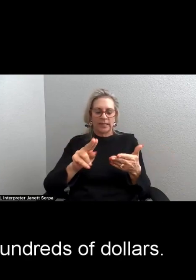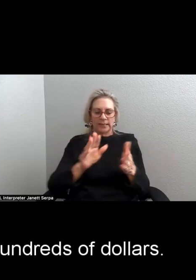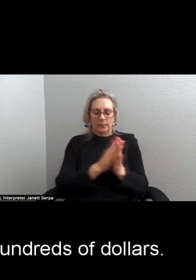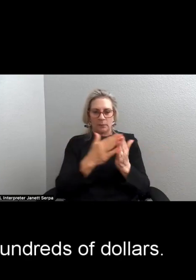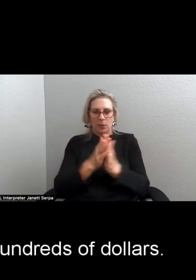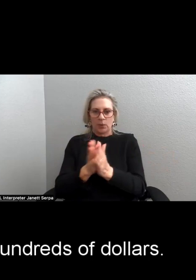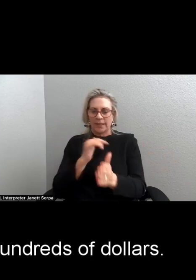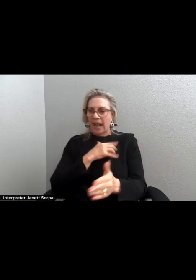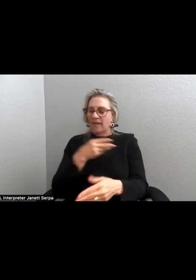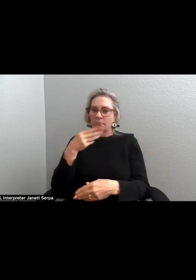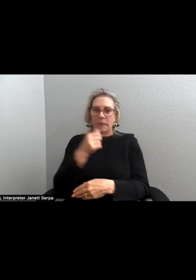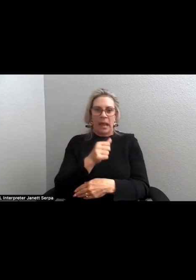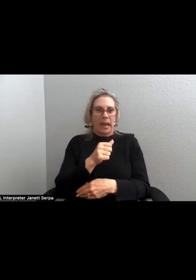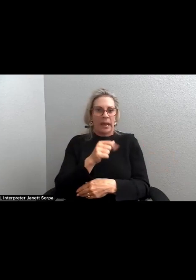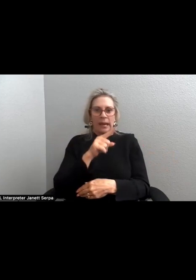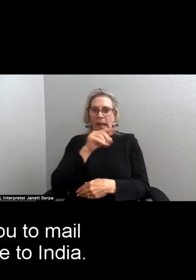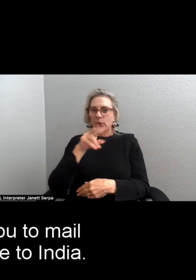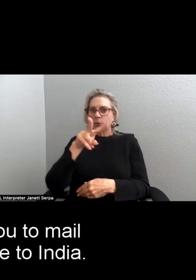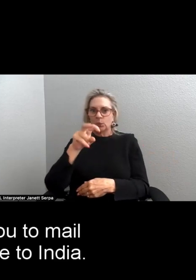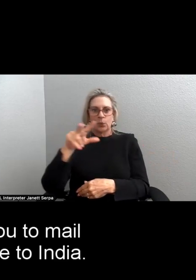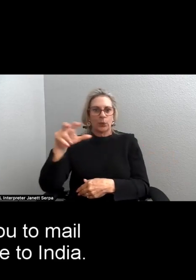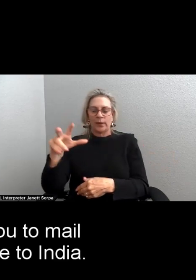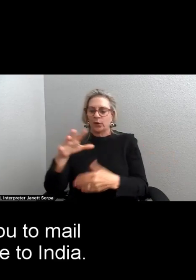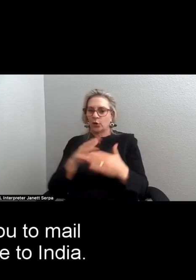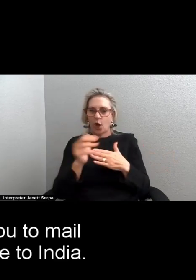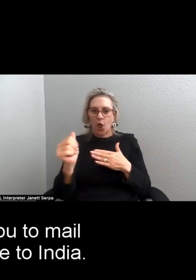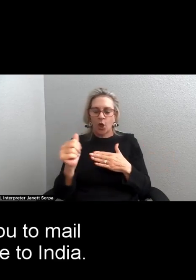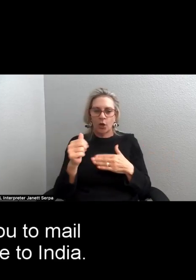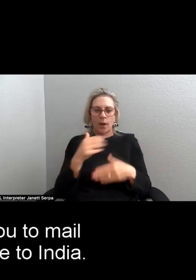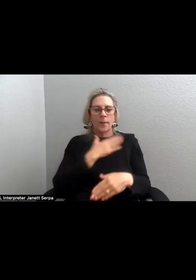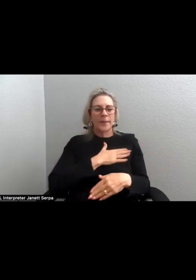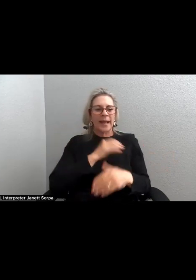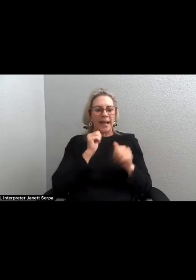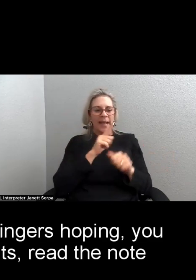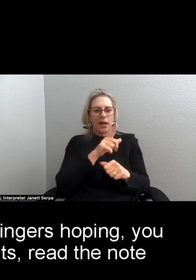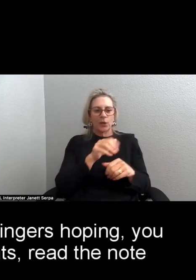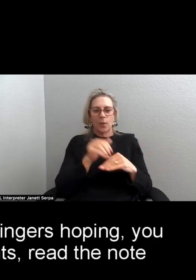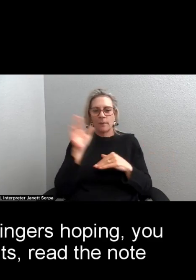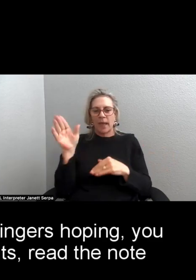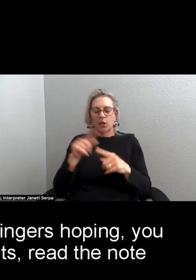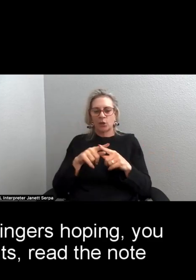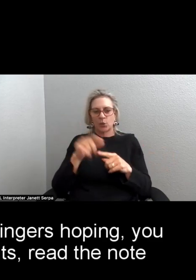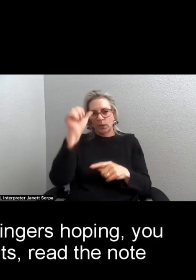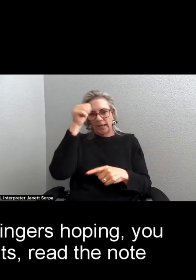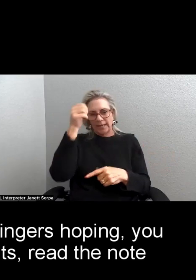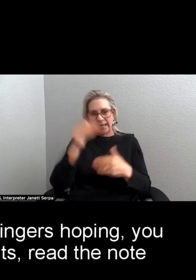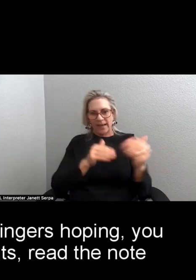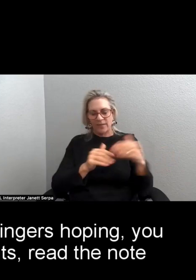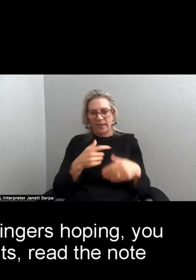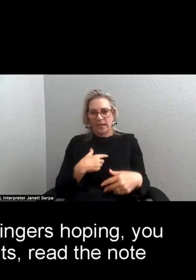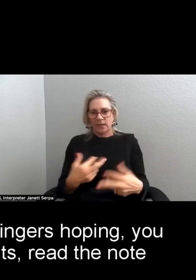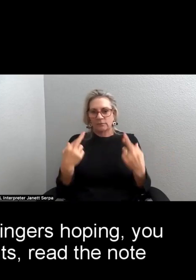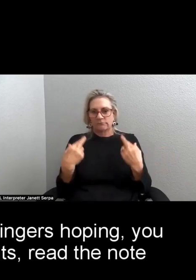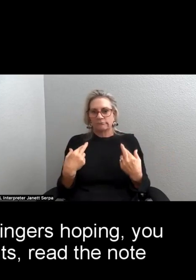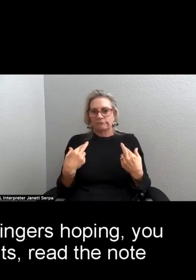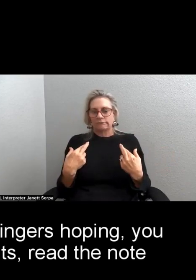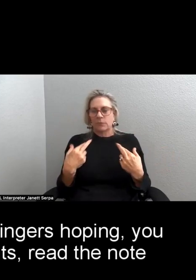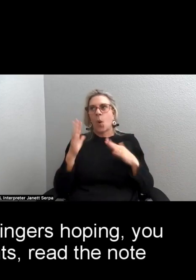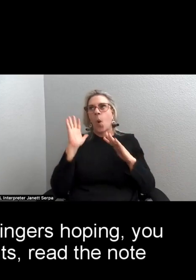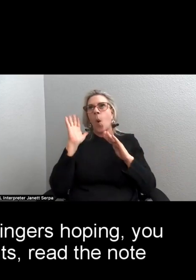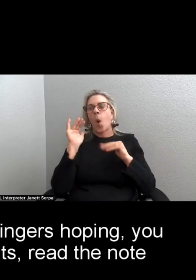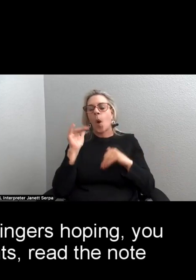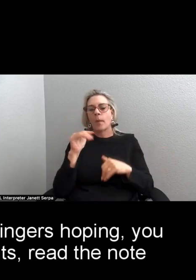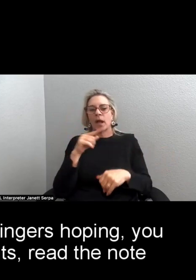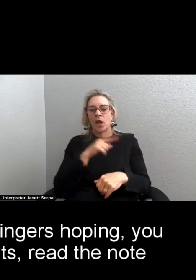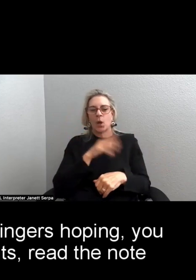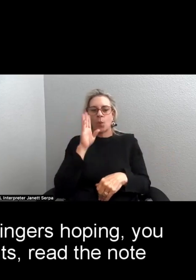paid hundreds of dollars. I request you to mail the package to India, even as I cross my fingers, hoping you